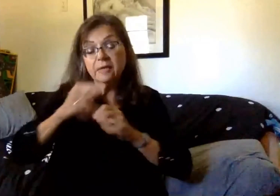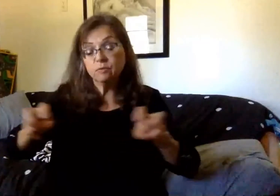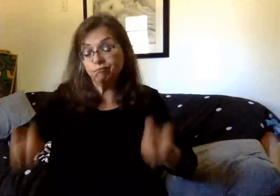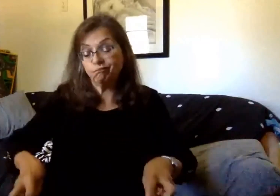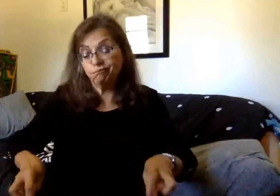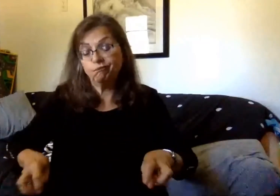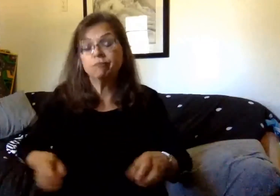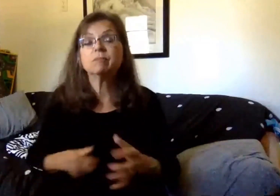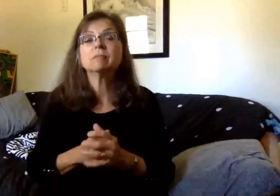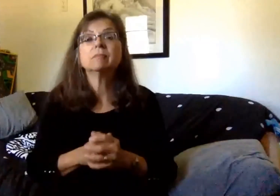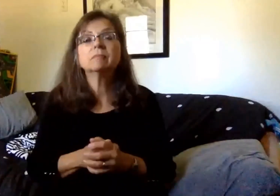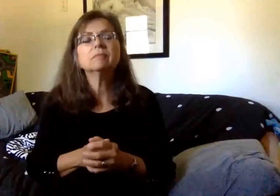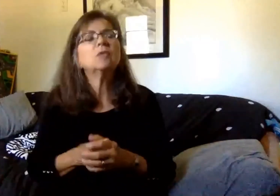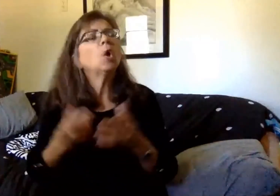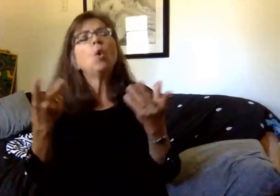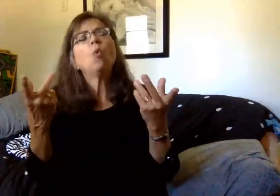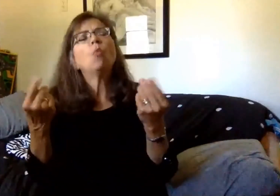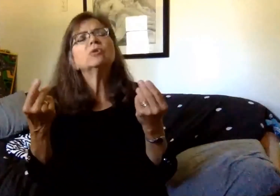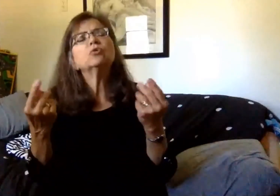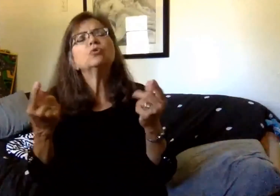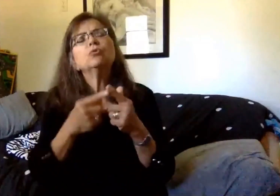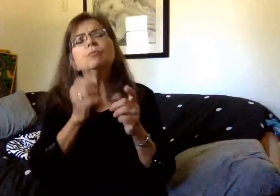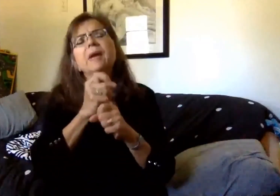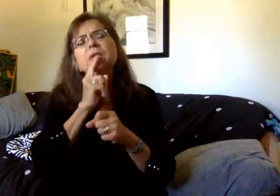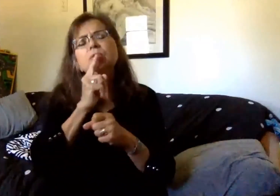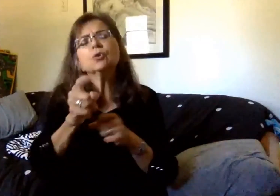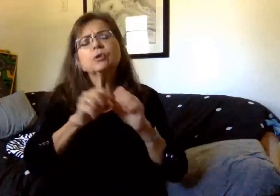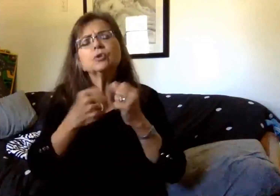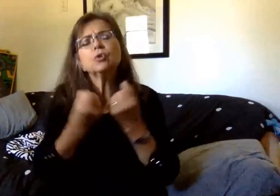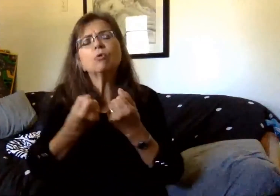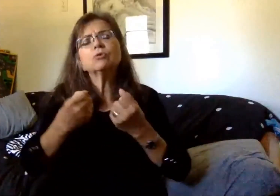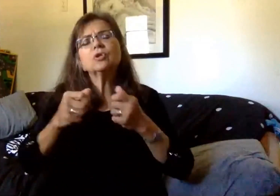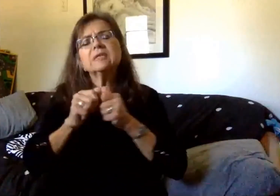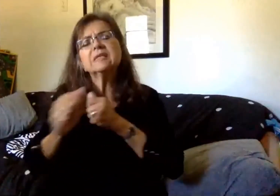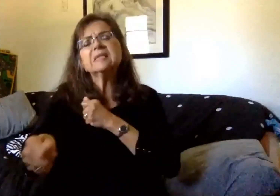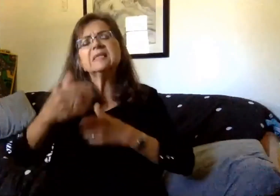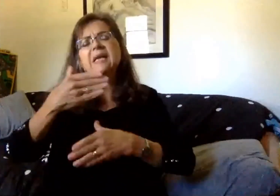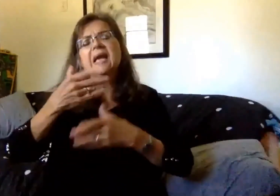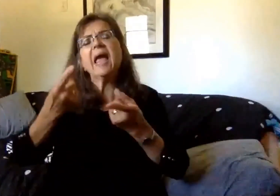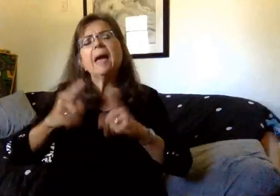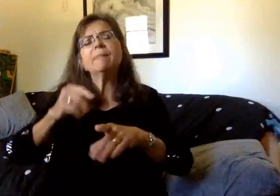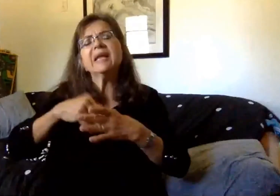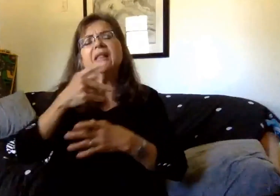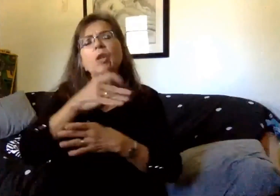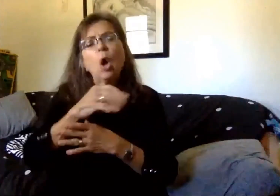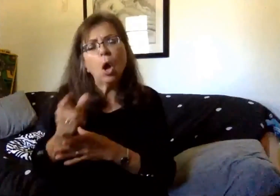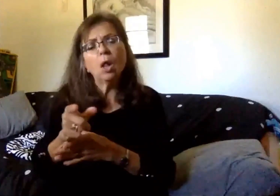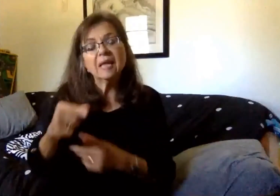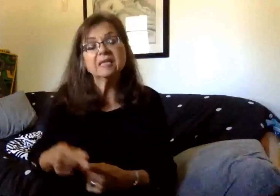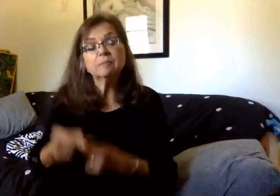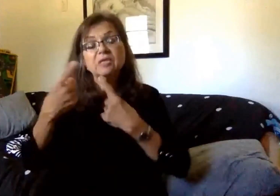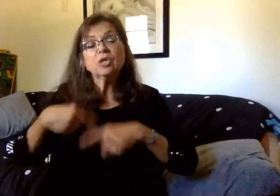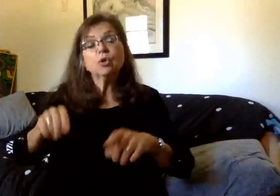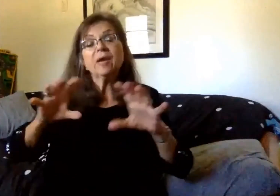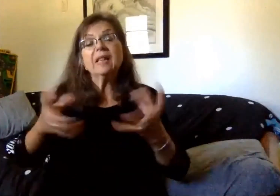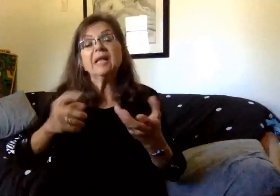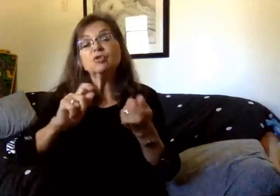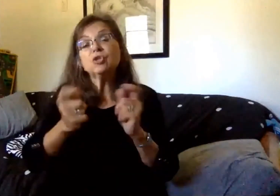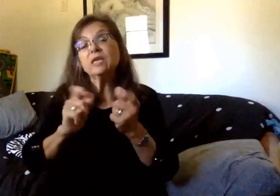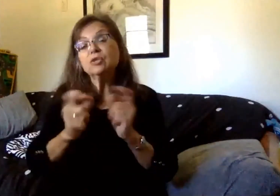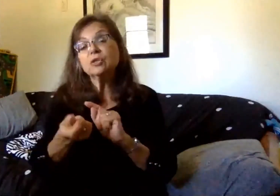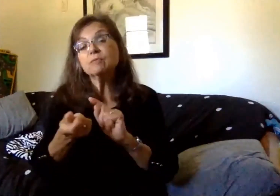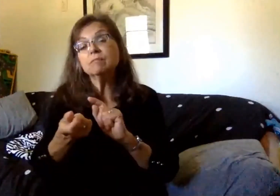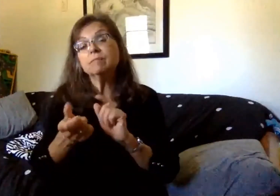What steps have you taken to ensure social distancing is maintained in the hallways, especially during class transitions or in high traffic areas?